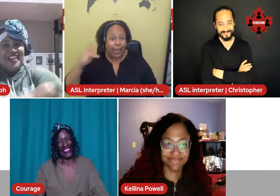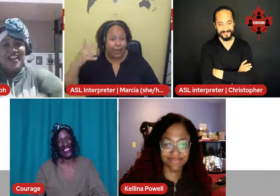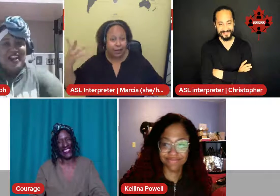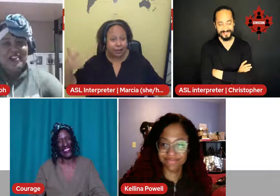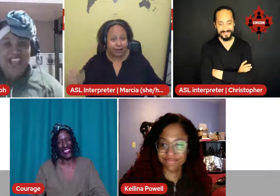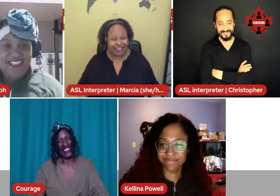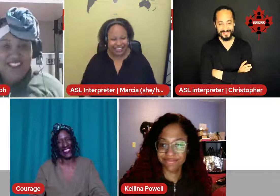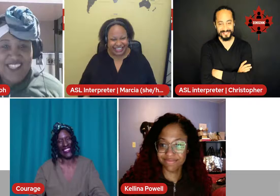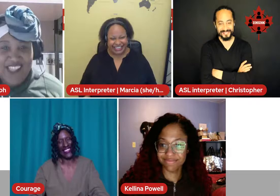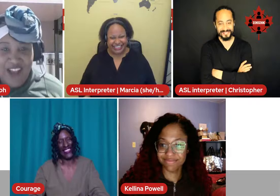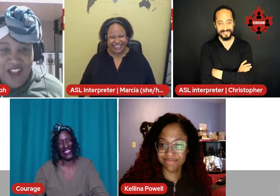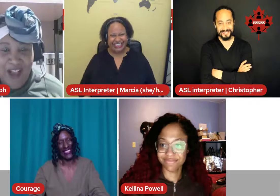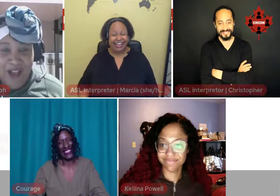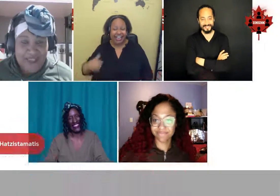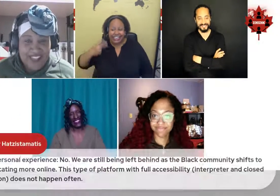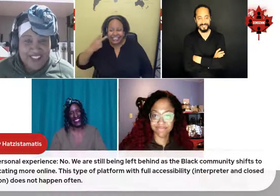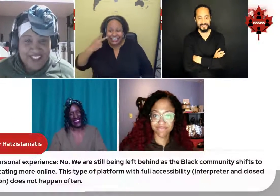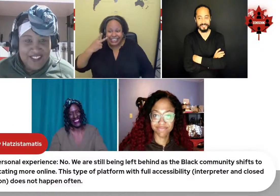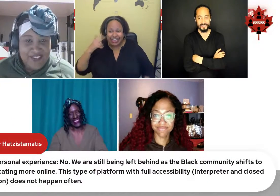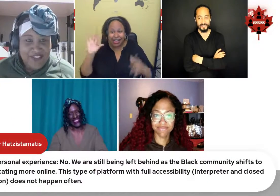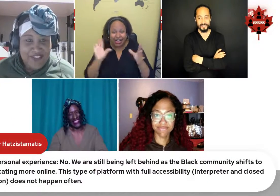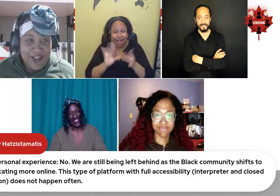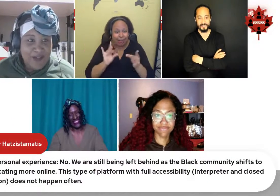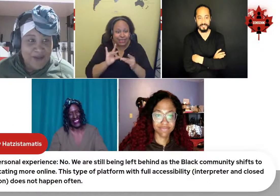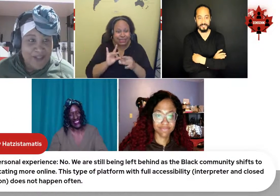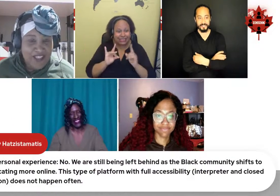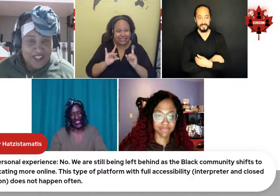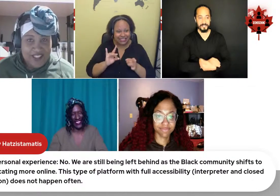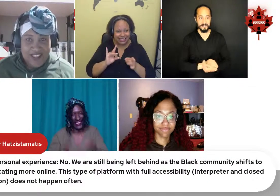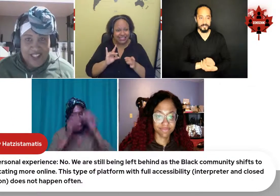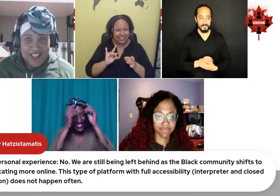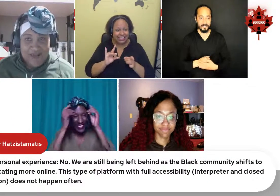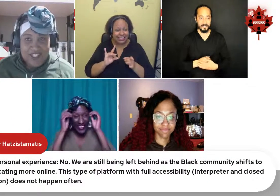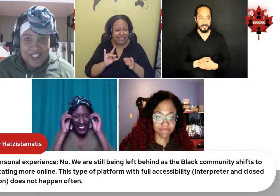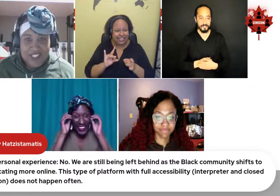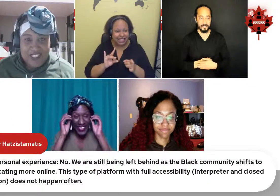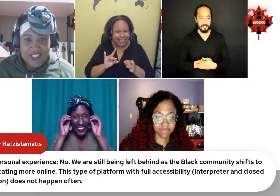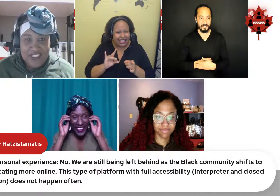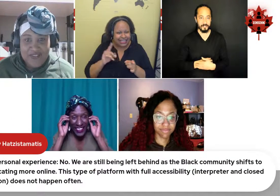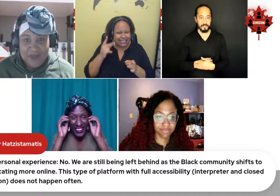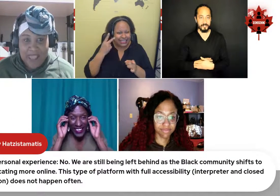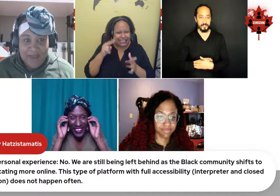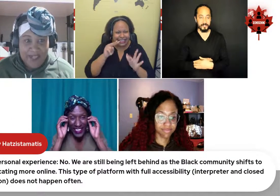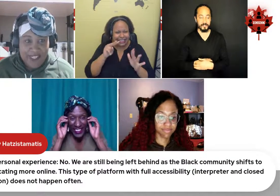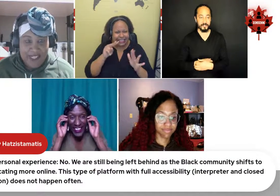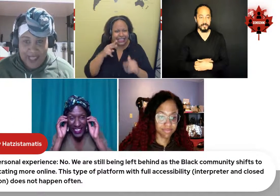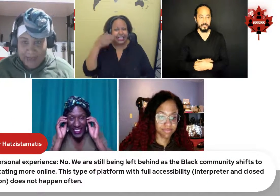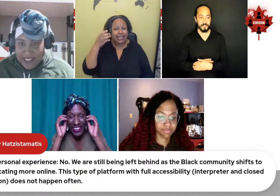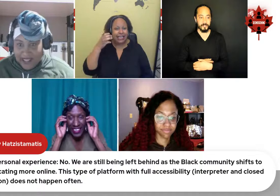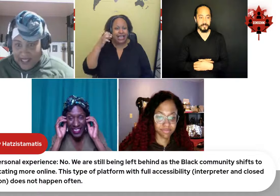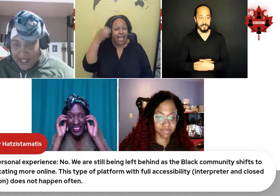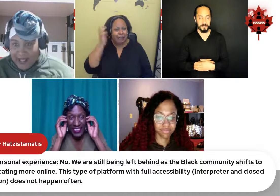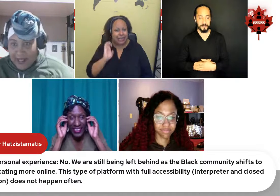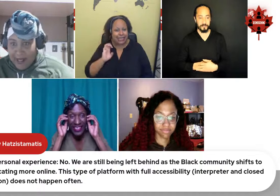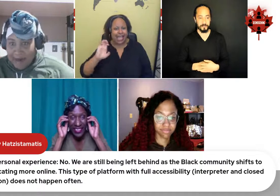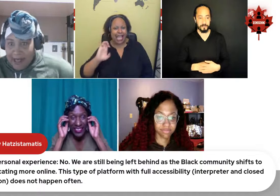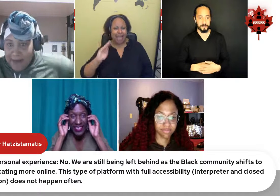I see a comment from, and I'm just gonna, from Ebony. And Ebony says, my